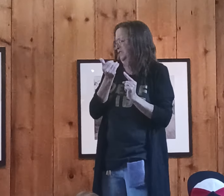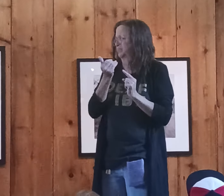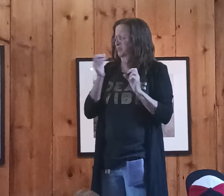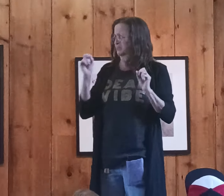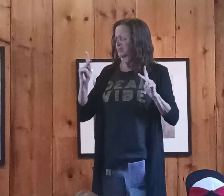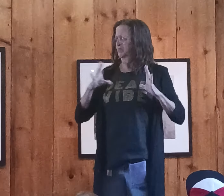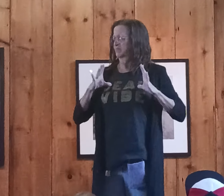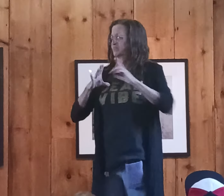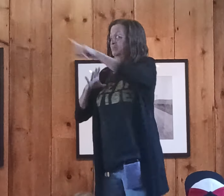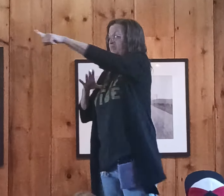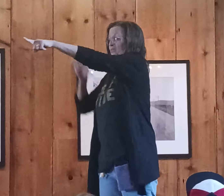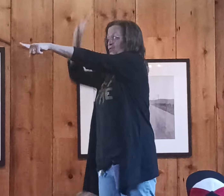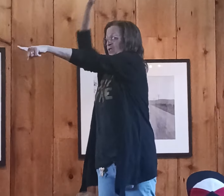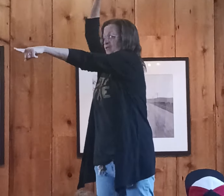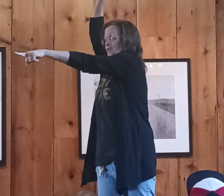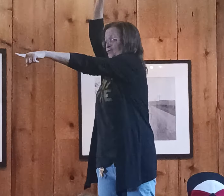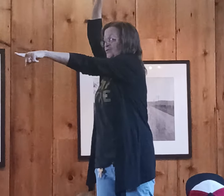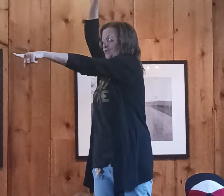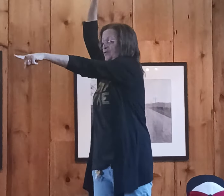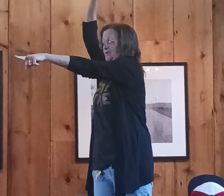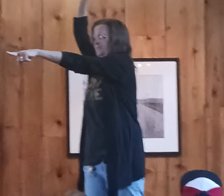we might run out of time, so we're going to be 15 minutes for everybody.